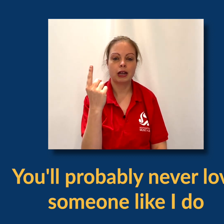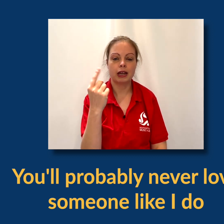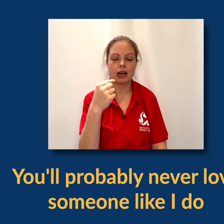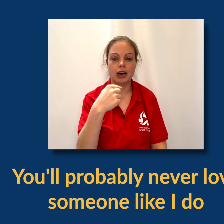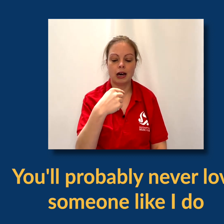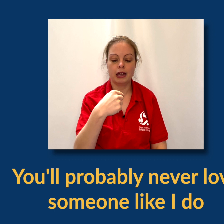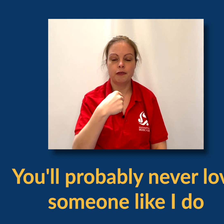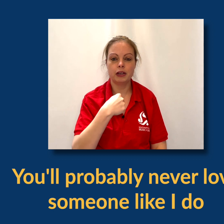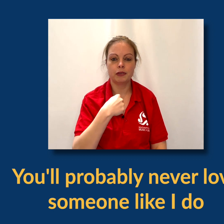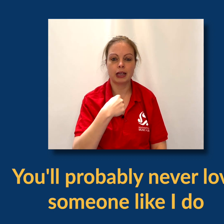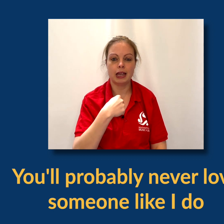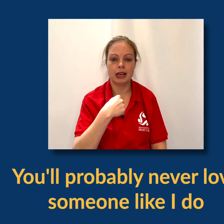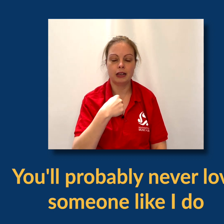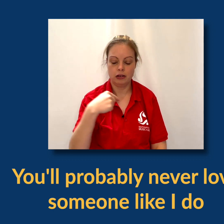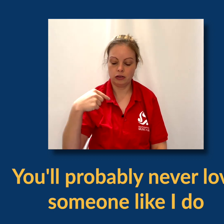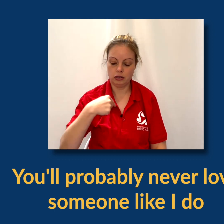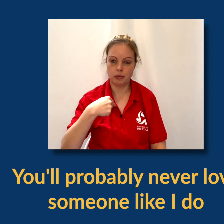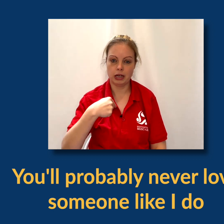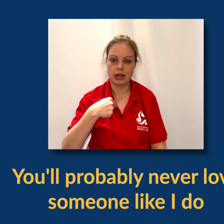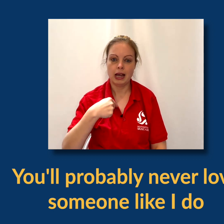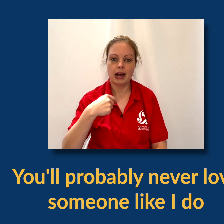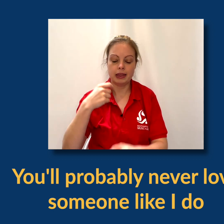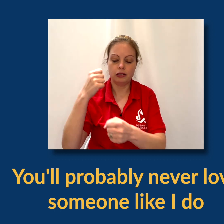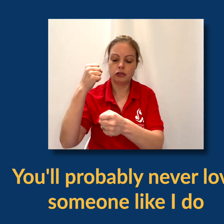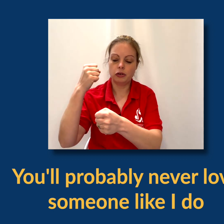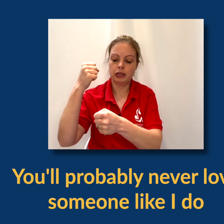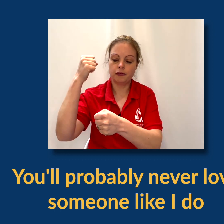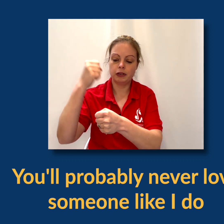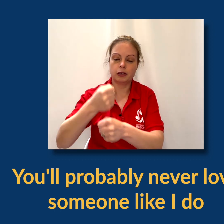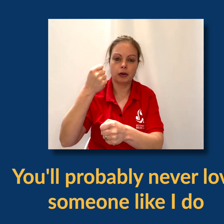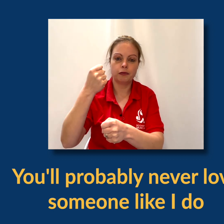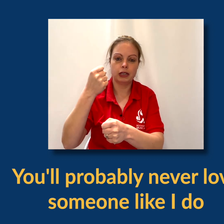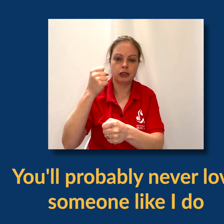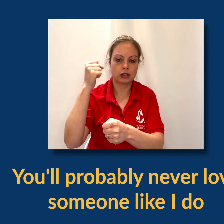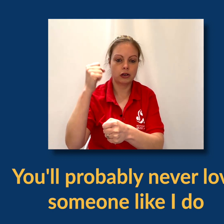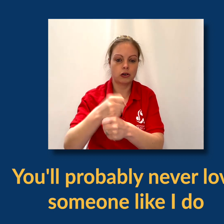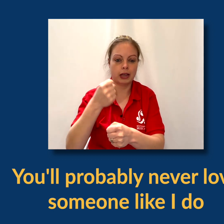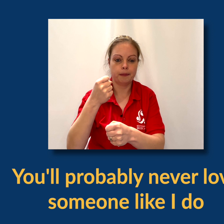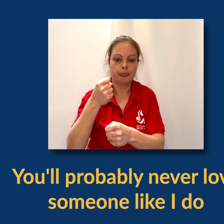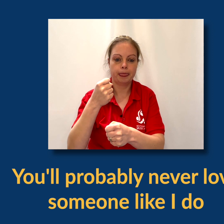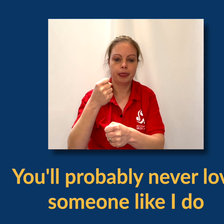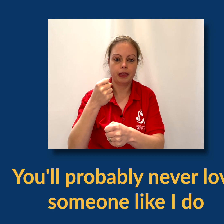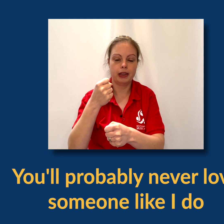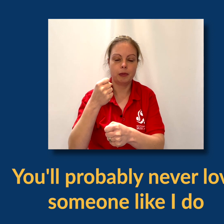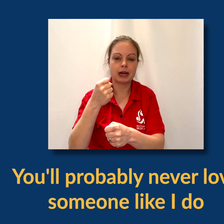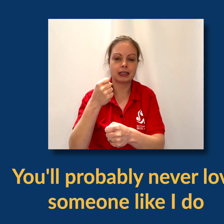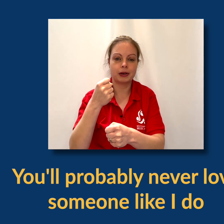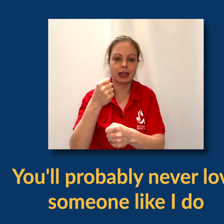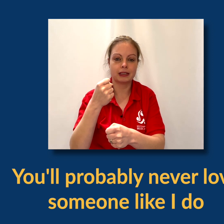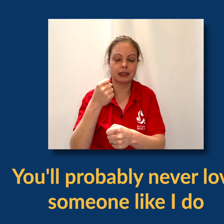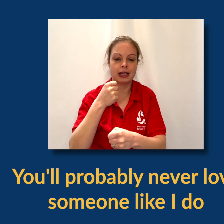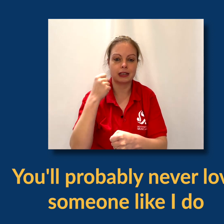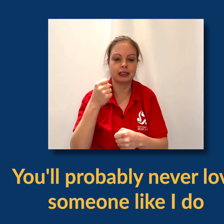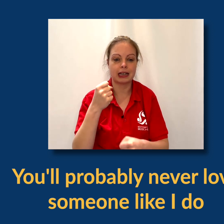like I, first finger in onto your body and then do is fist upon fist, you're just going to knock it and then we'll practice